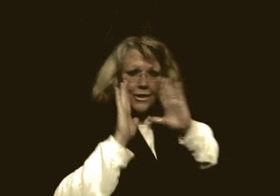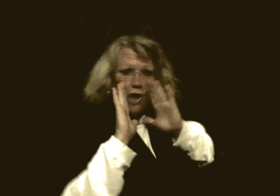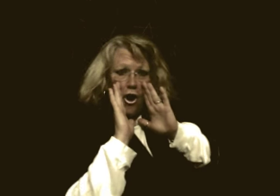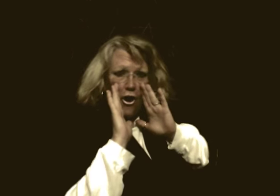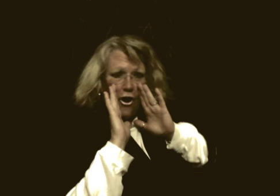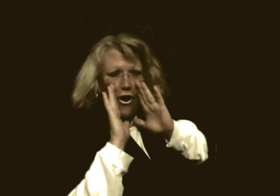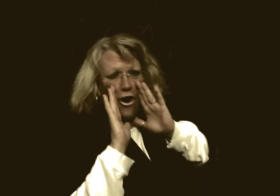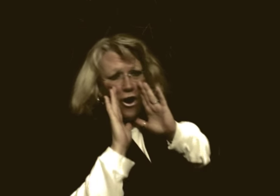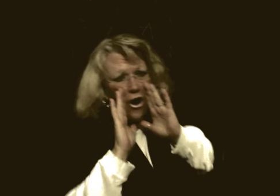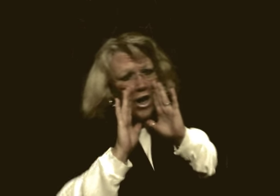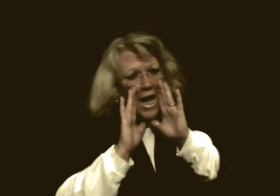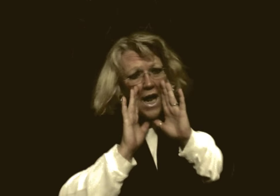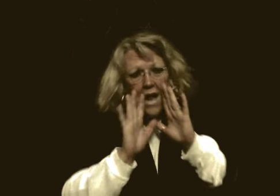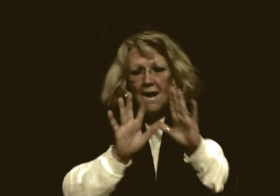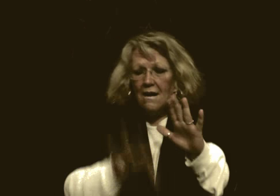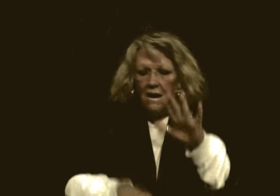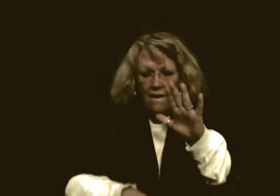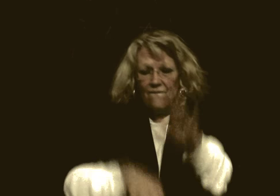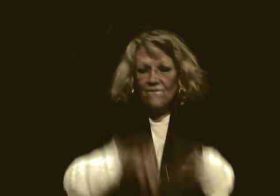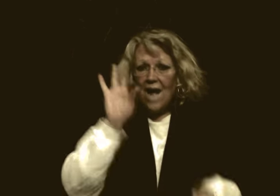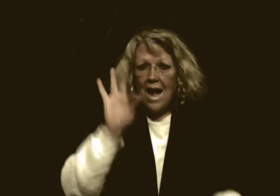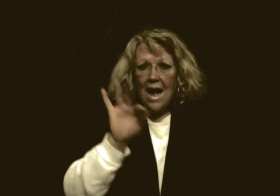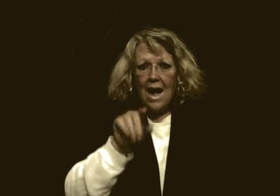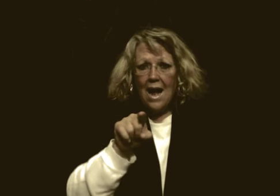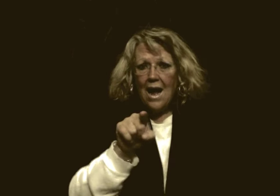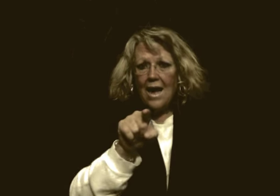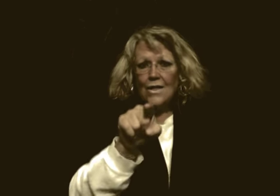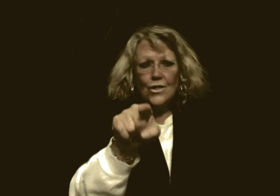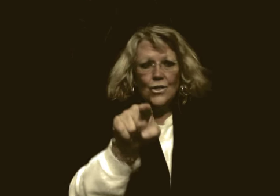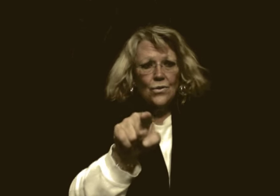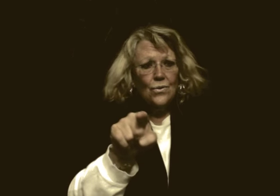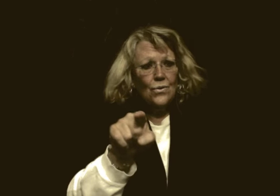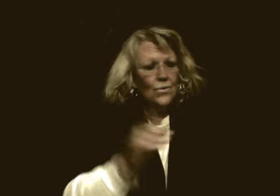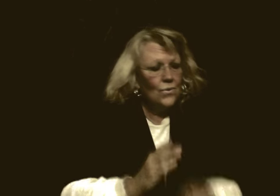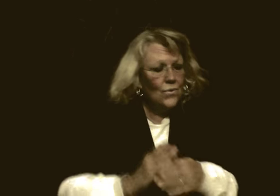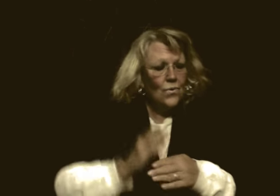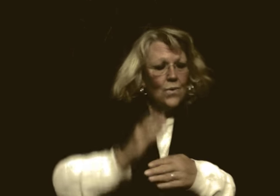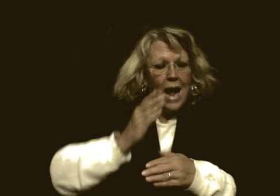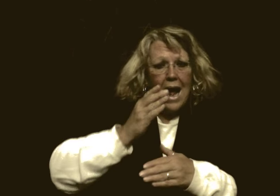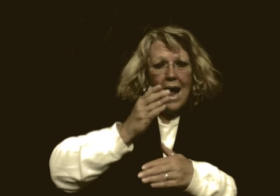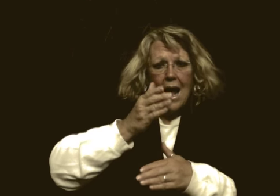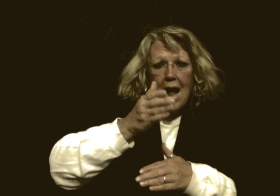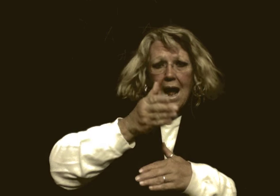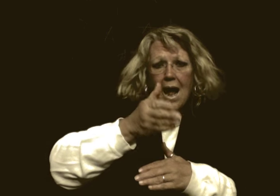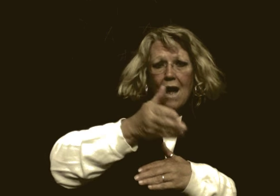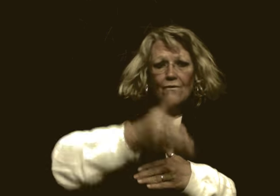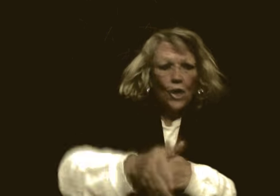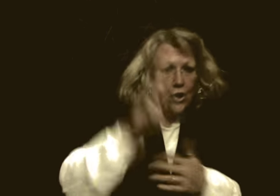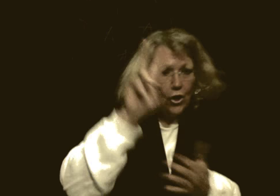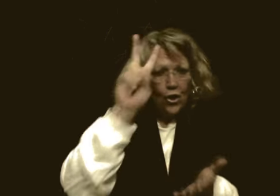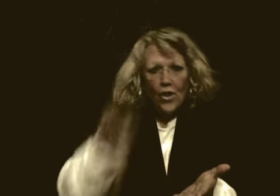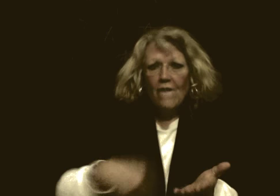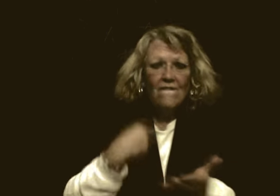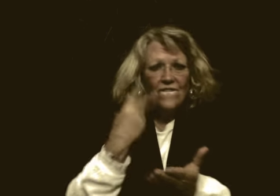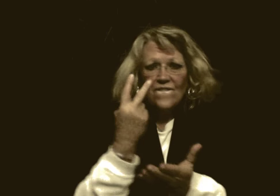falling Find you after the